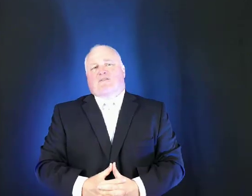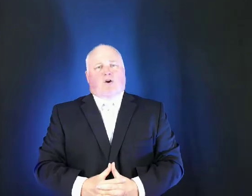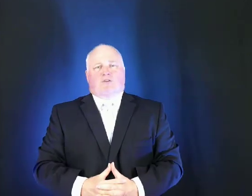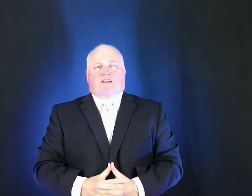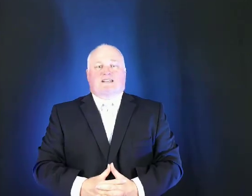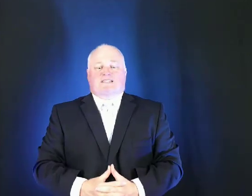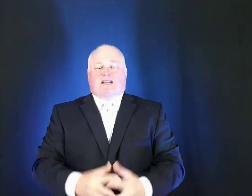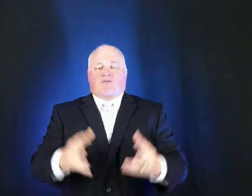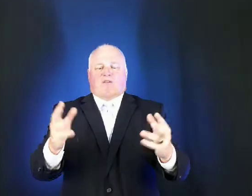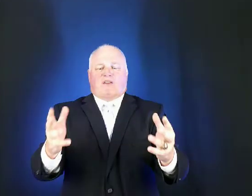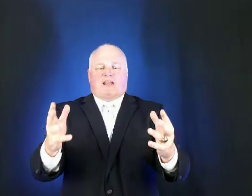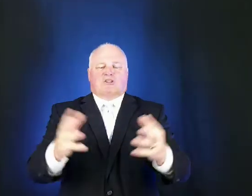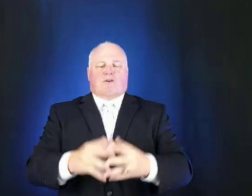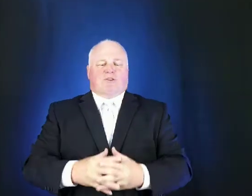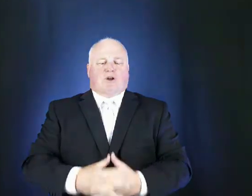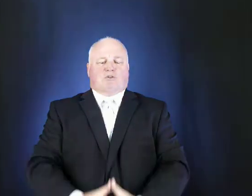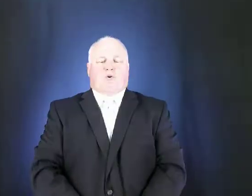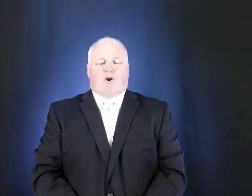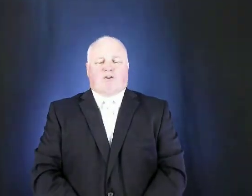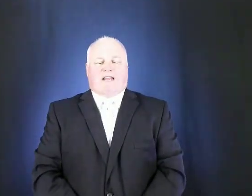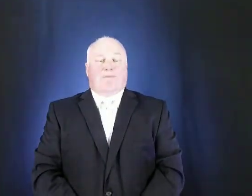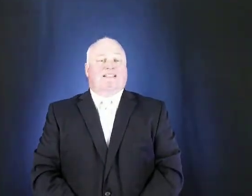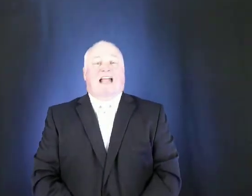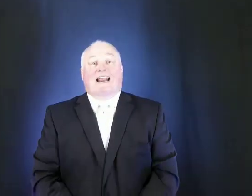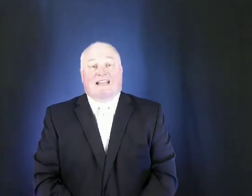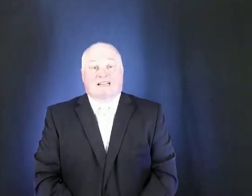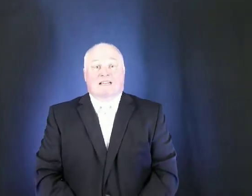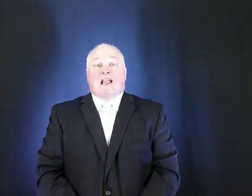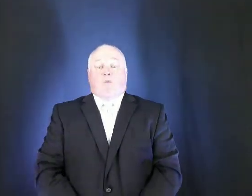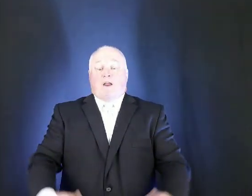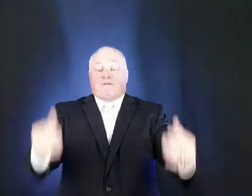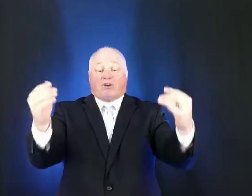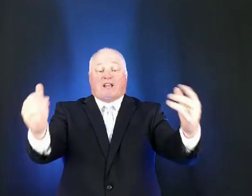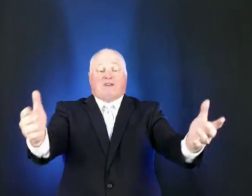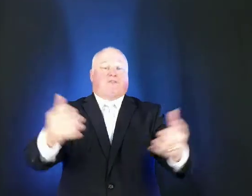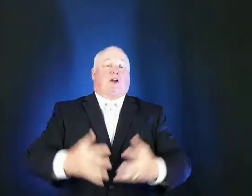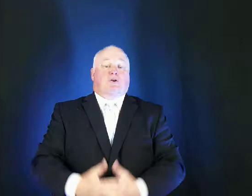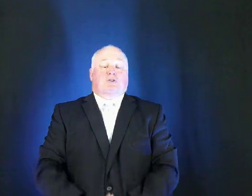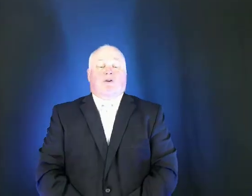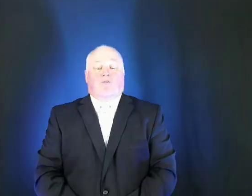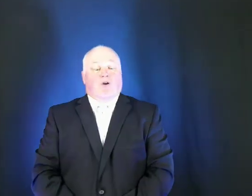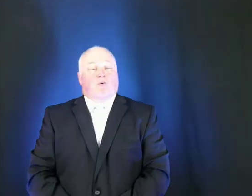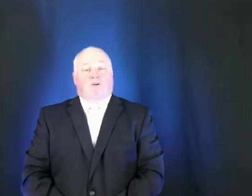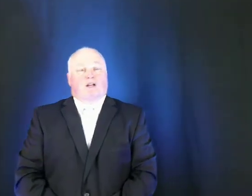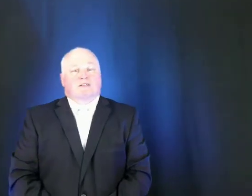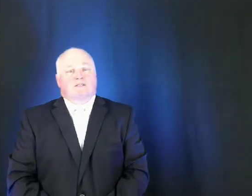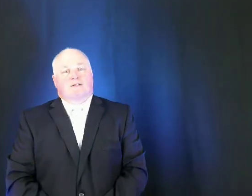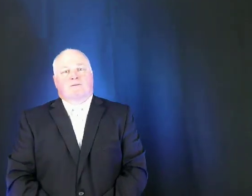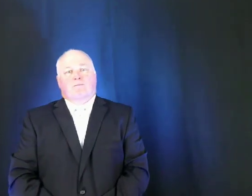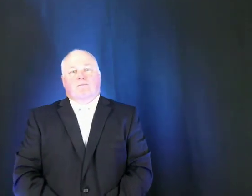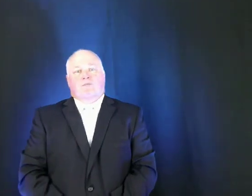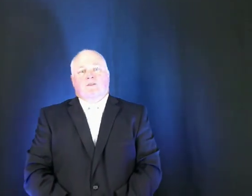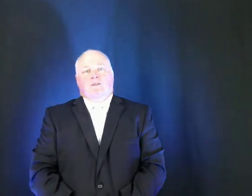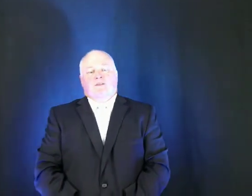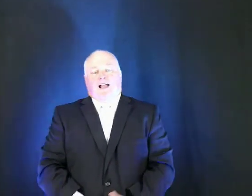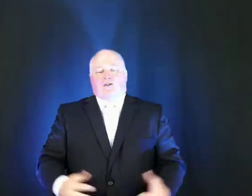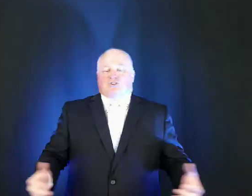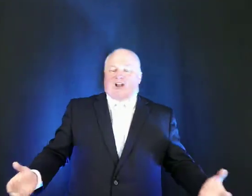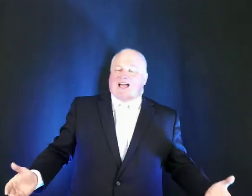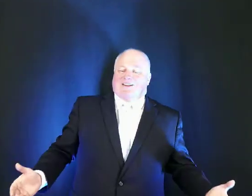earthlings seek revenge over those who hurt them as aliens we forgive those who have wronged us our challenge